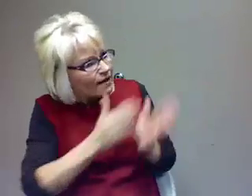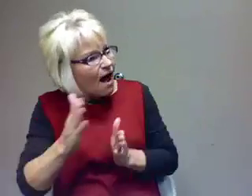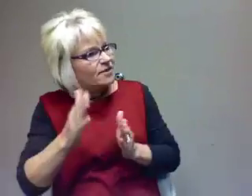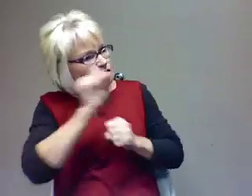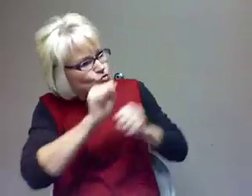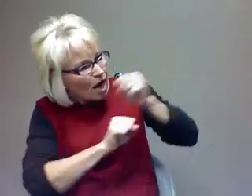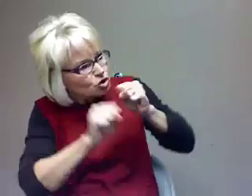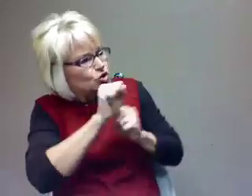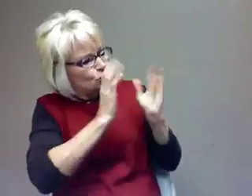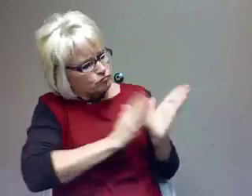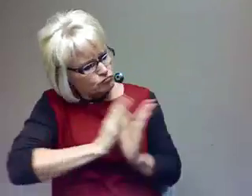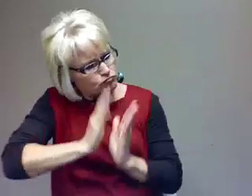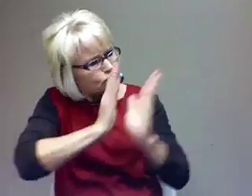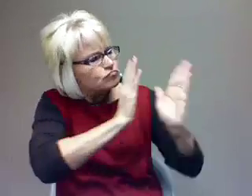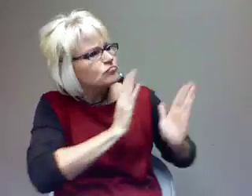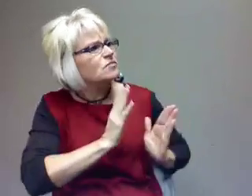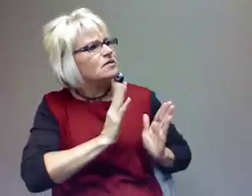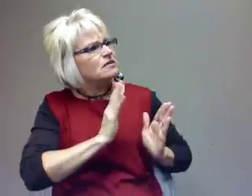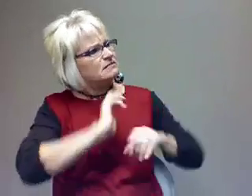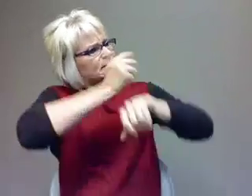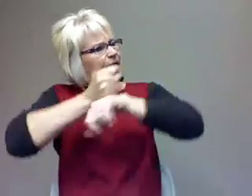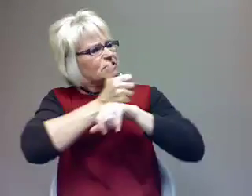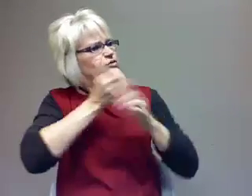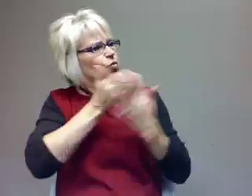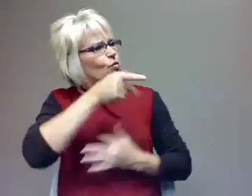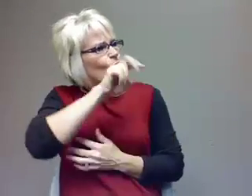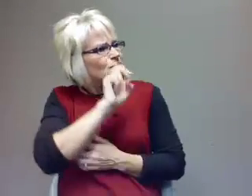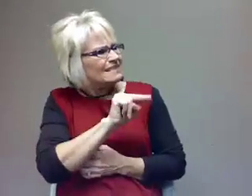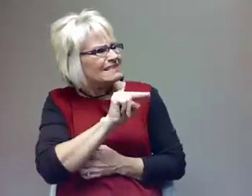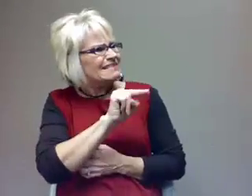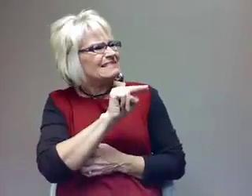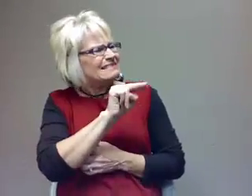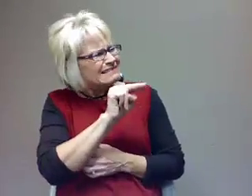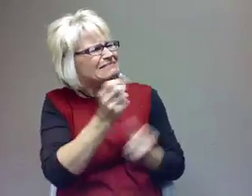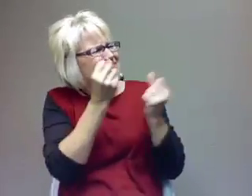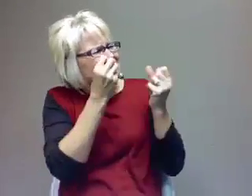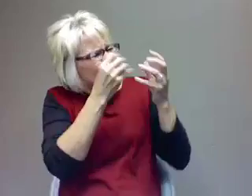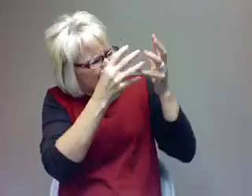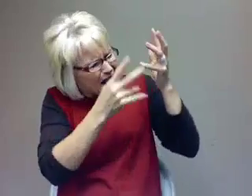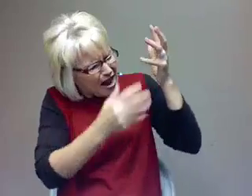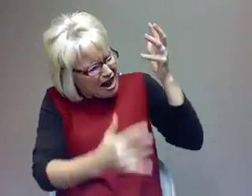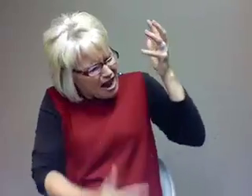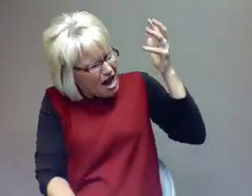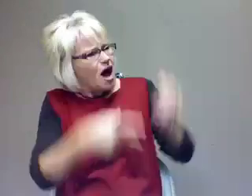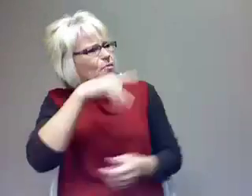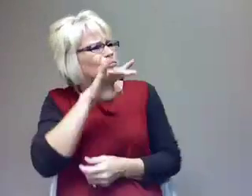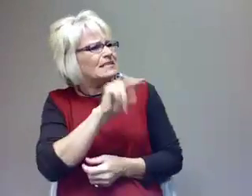determines what protein there are. There are between 10,000 60,000 proteins in the human body. We don't even know how many proteins are in the human body. But one of